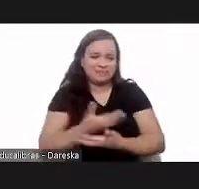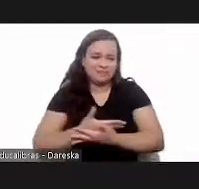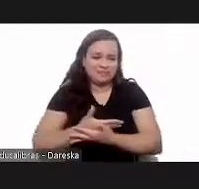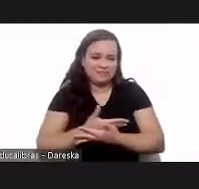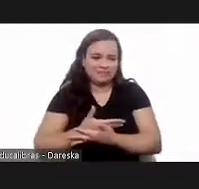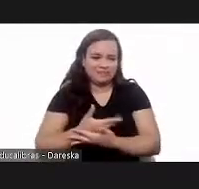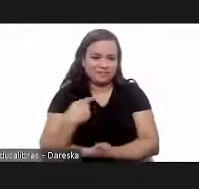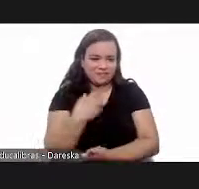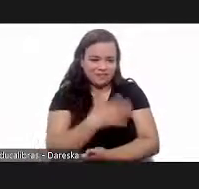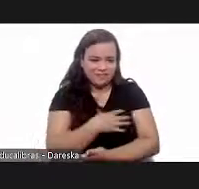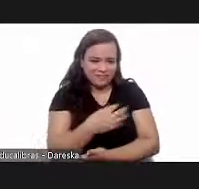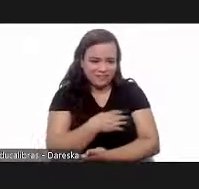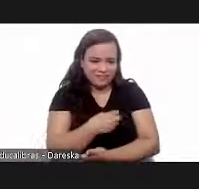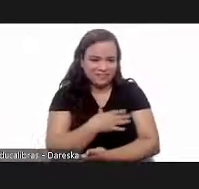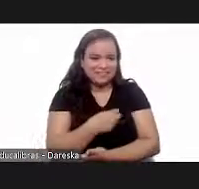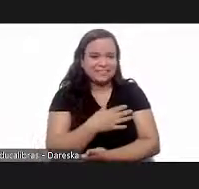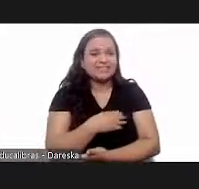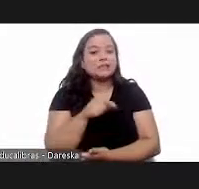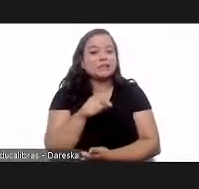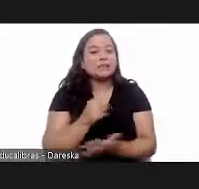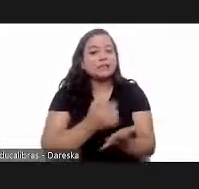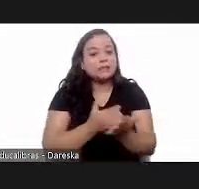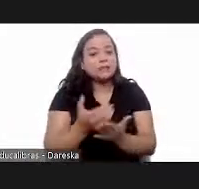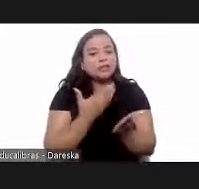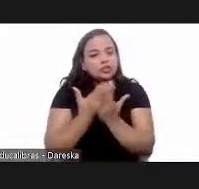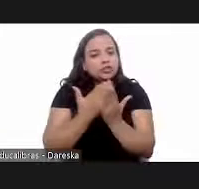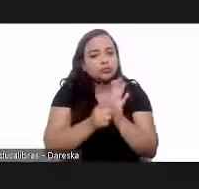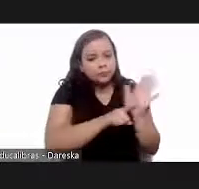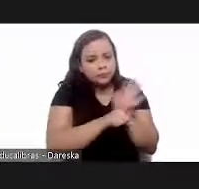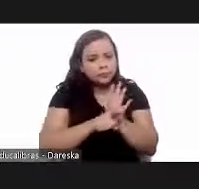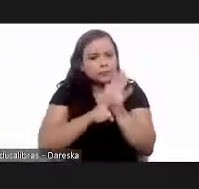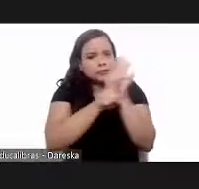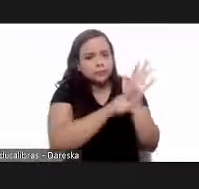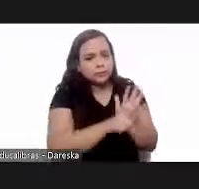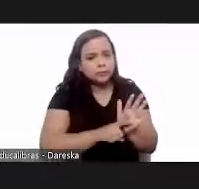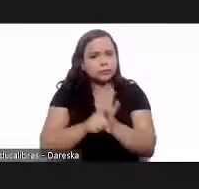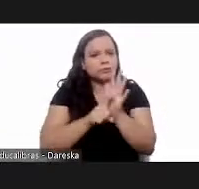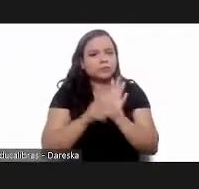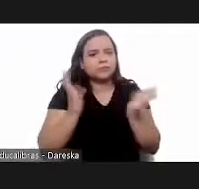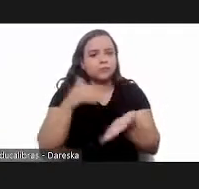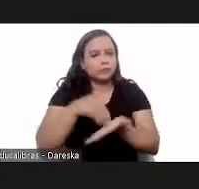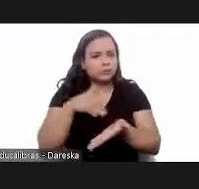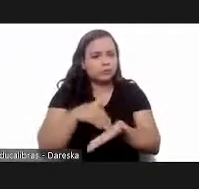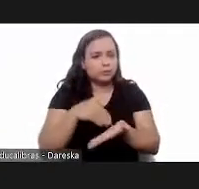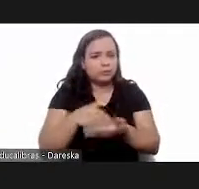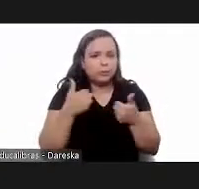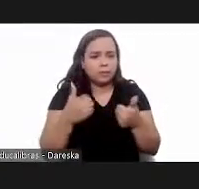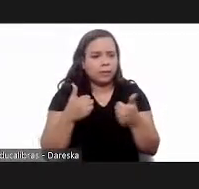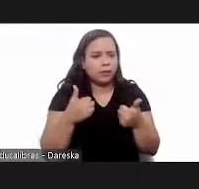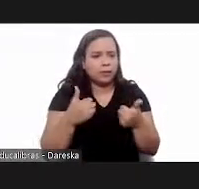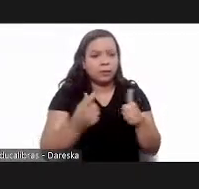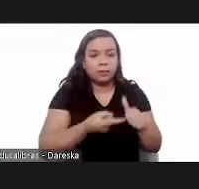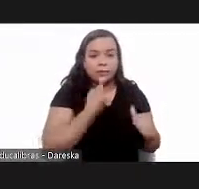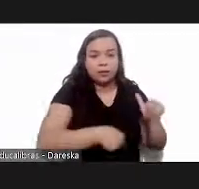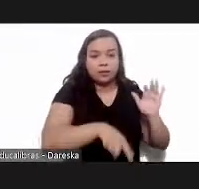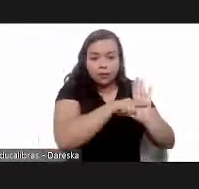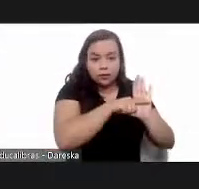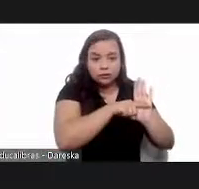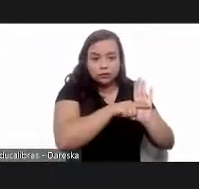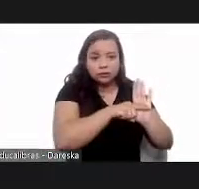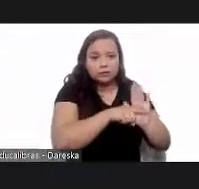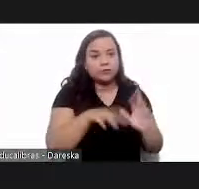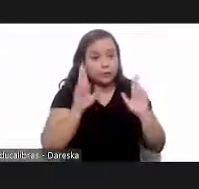i she was tested i'm going to test she's going to be a test she's going to be tested again she